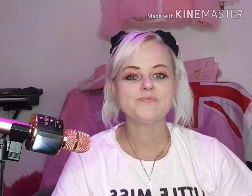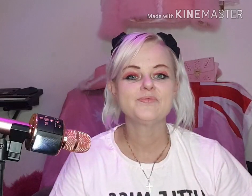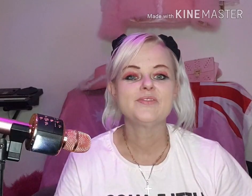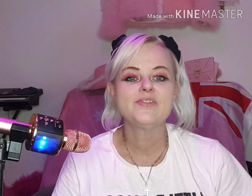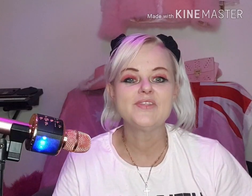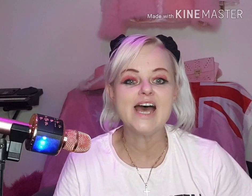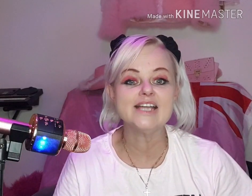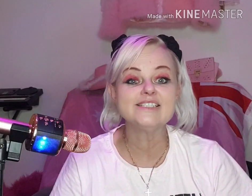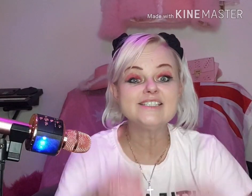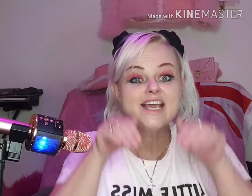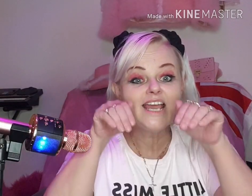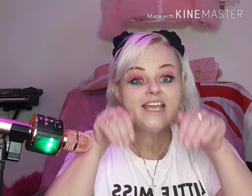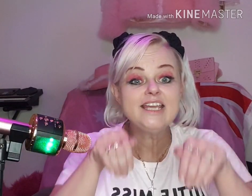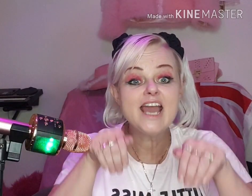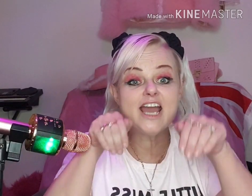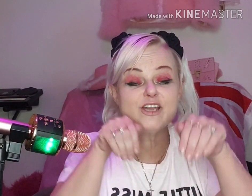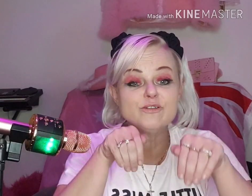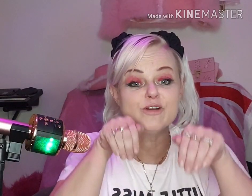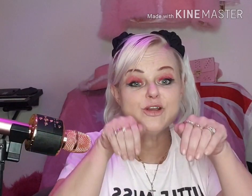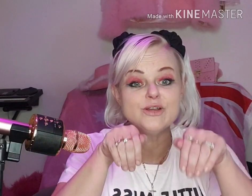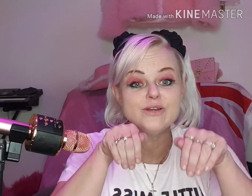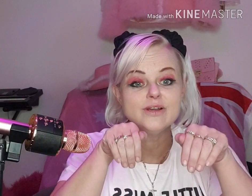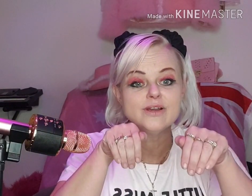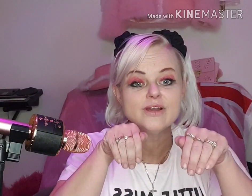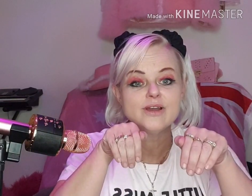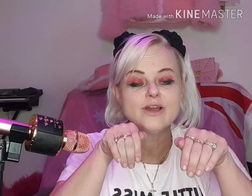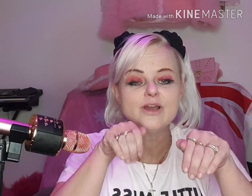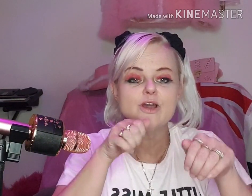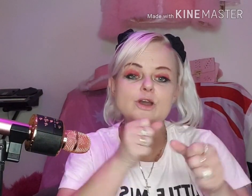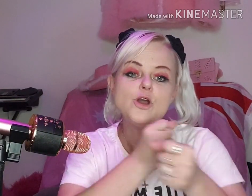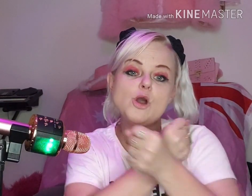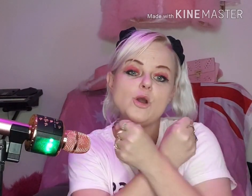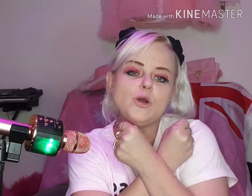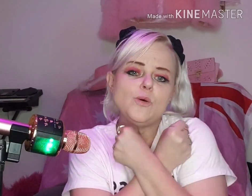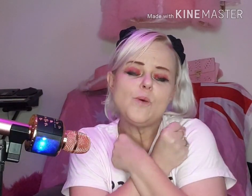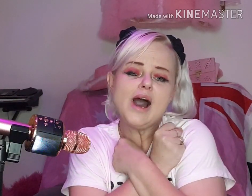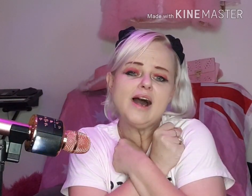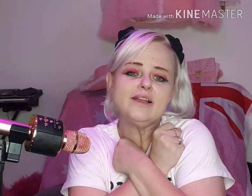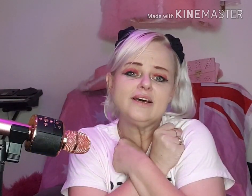That's kangaroo, koala,